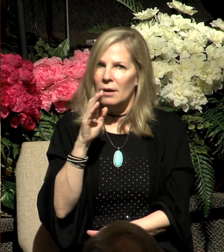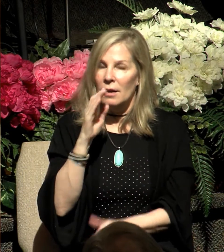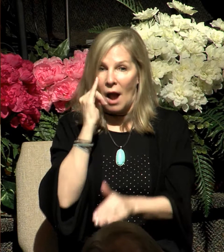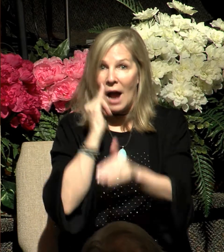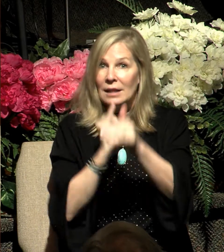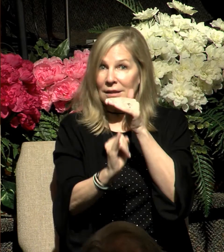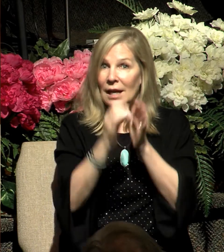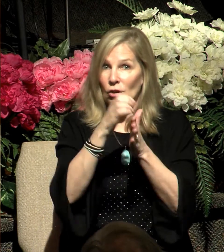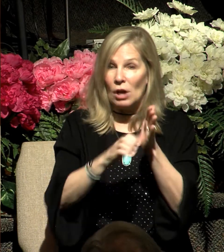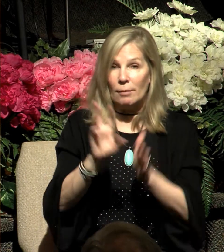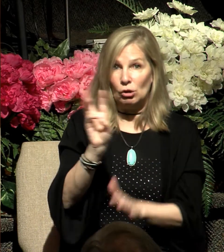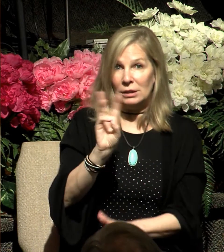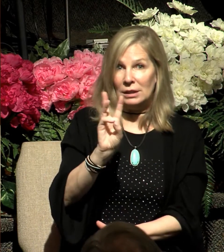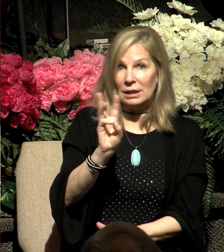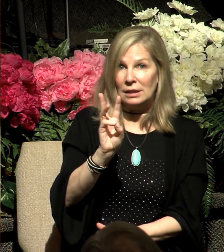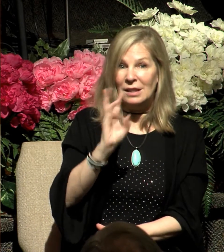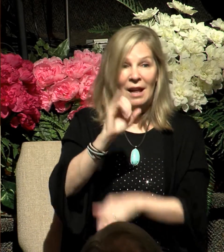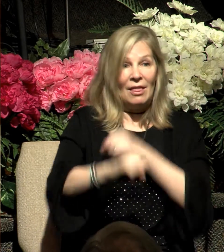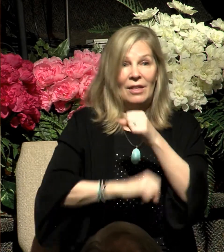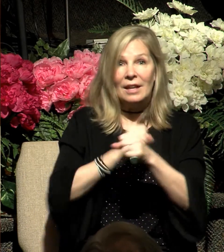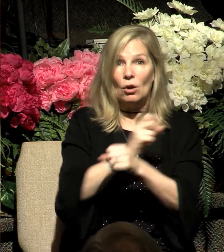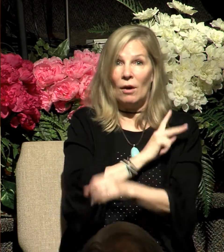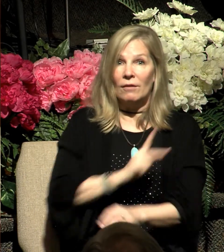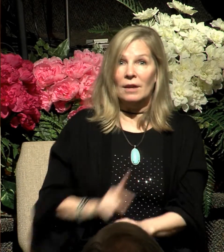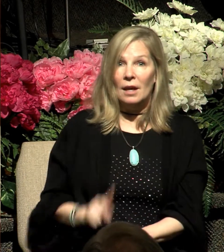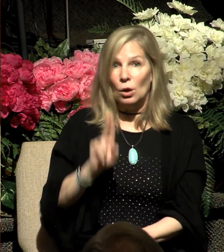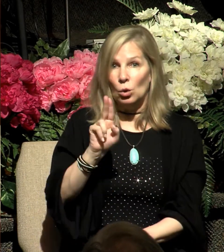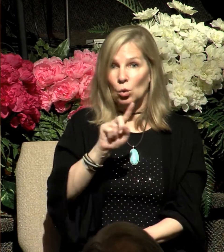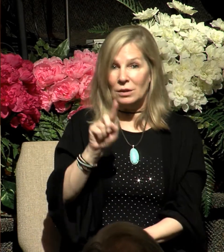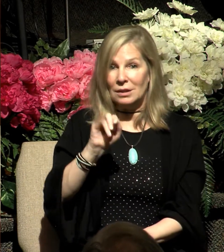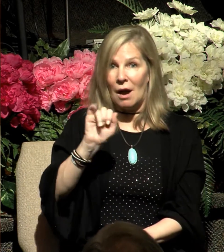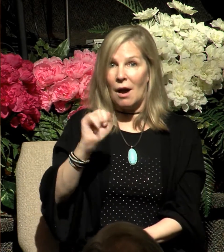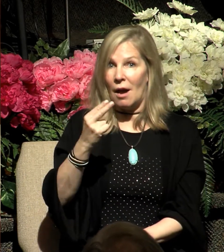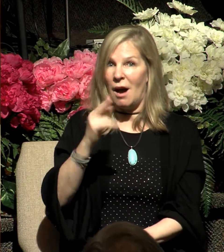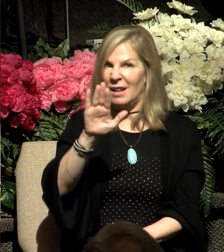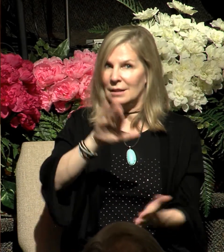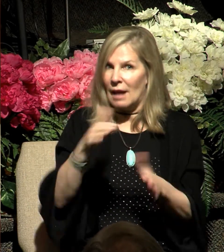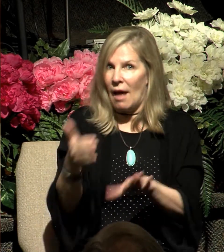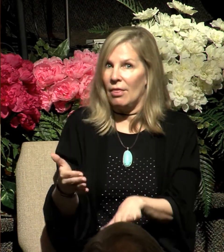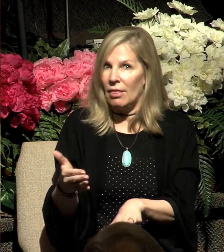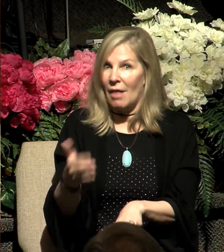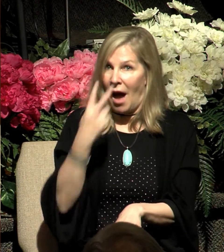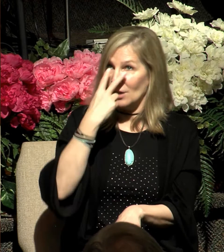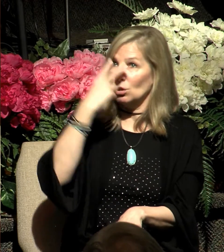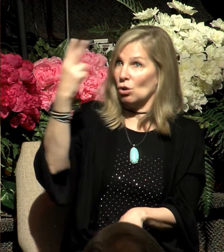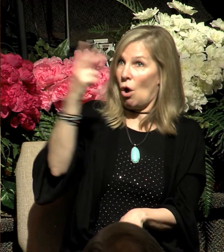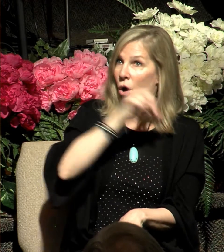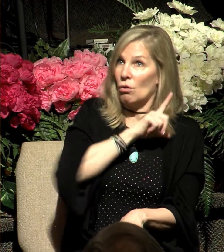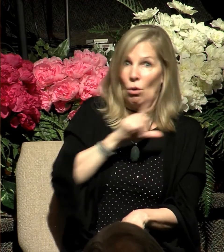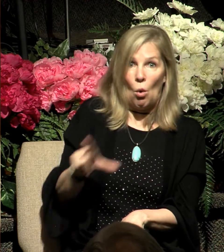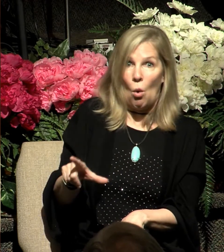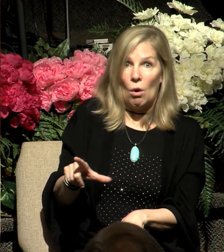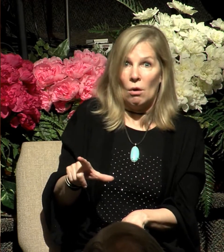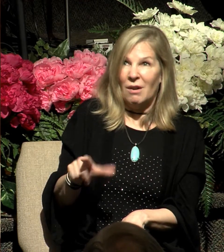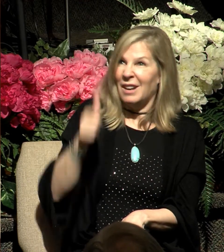year of King Uzziah's death, I saw the Lord. This is what Isaiah said. He was given a vision. I saw the Lord sitting on a throne,